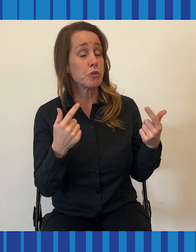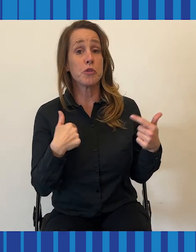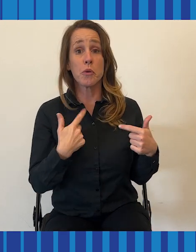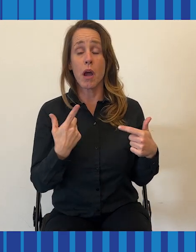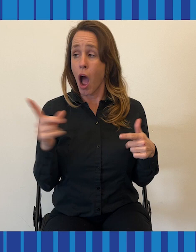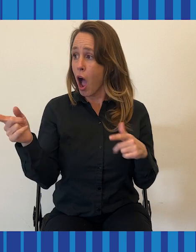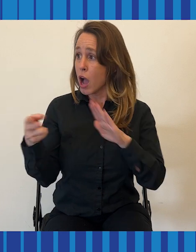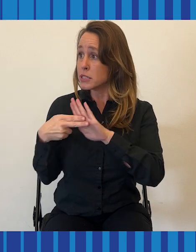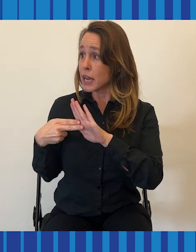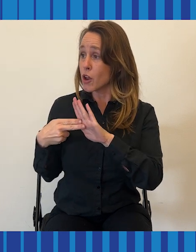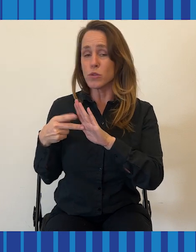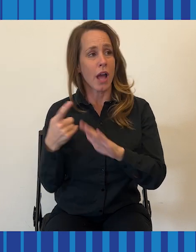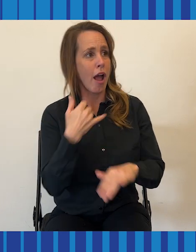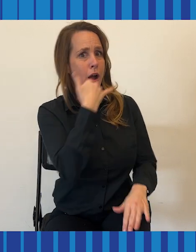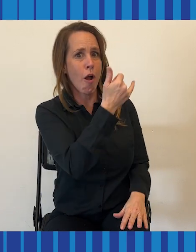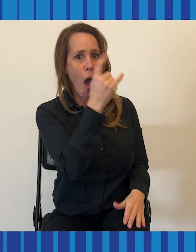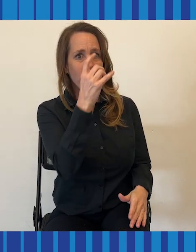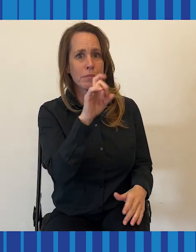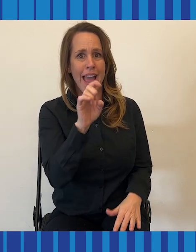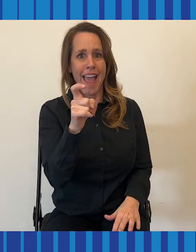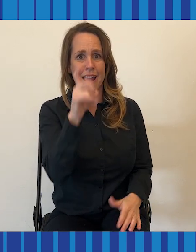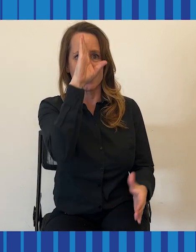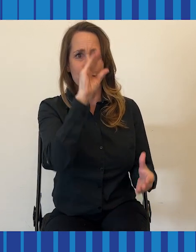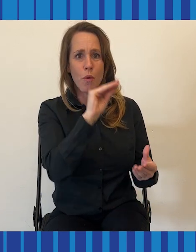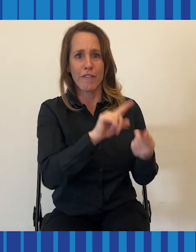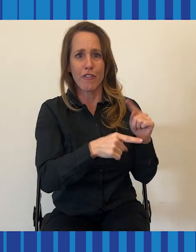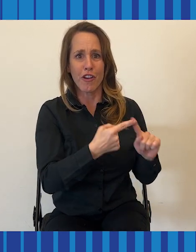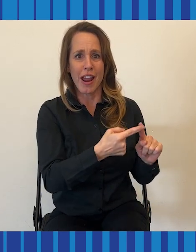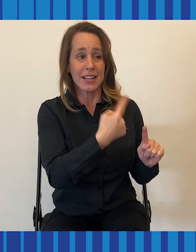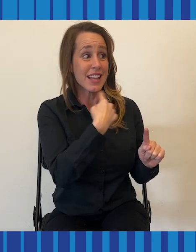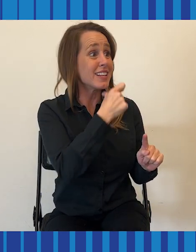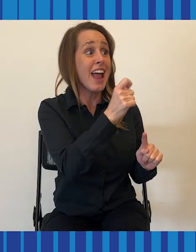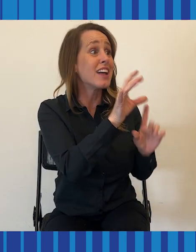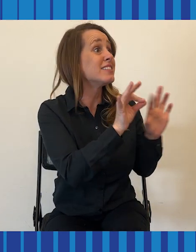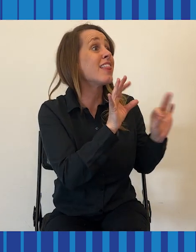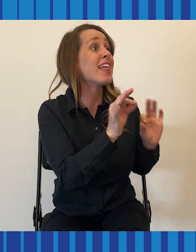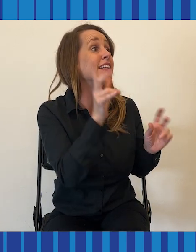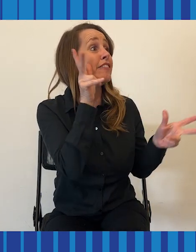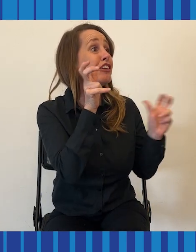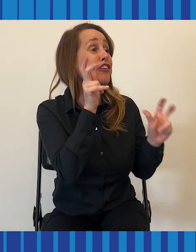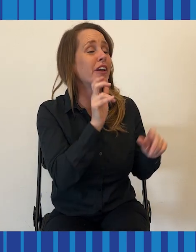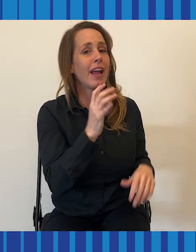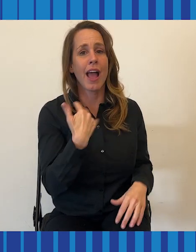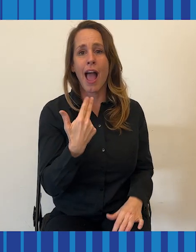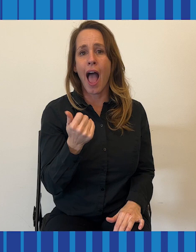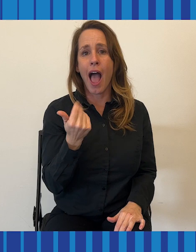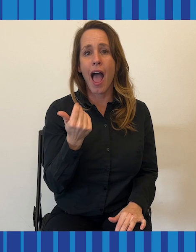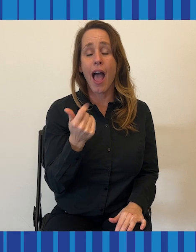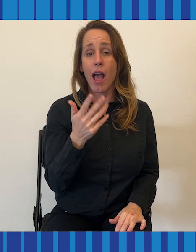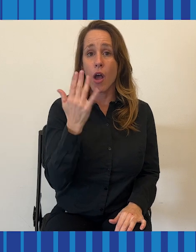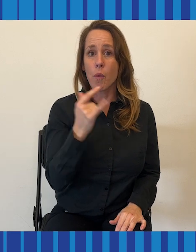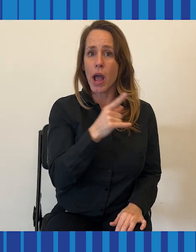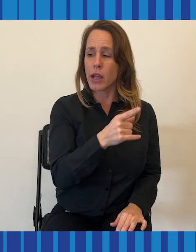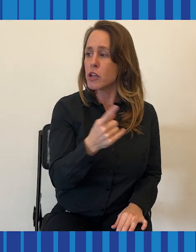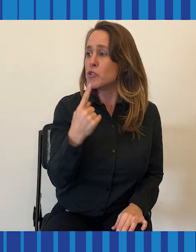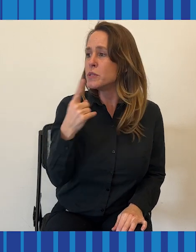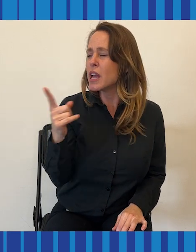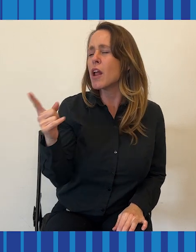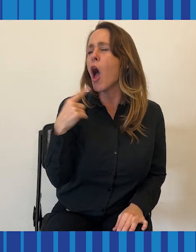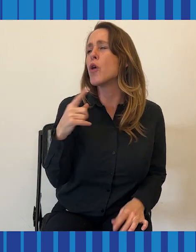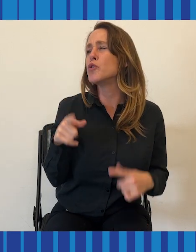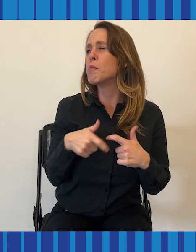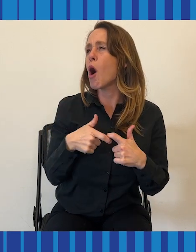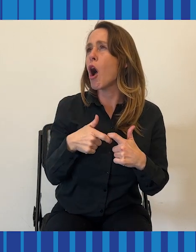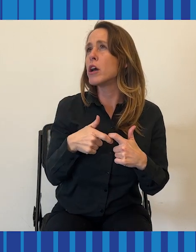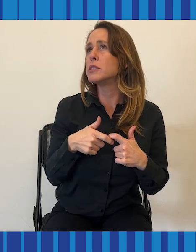it's not selective hearing because that's what he always used to say. He would say, well, when I say something to you, you pause and then you get it.